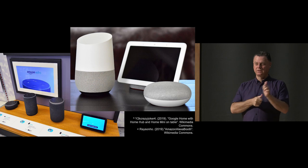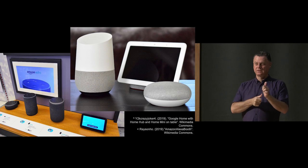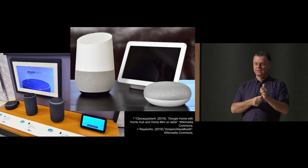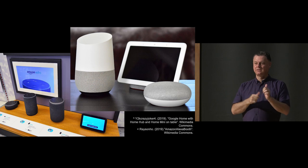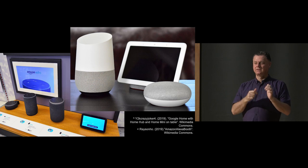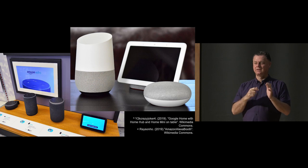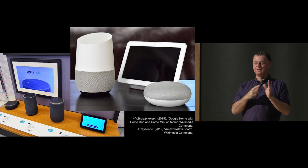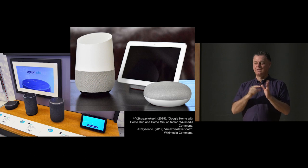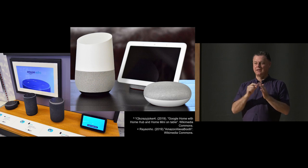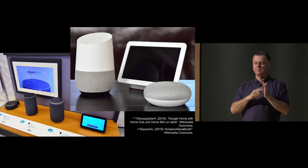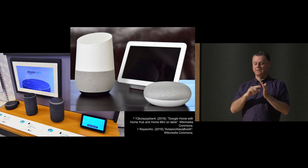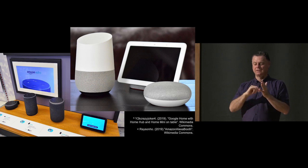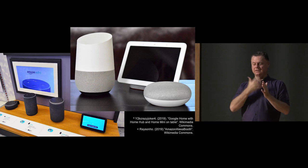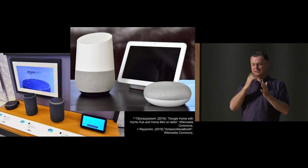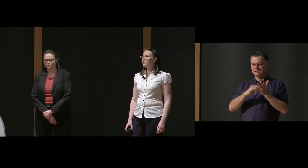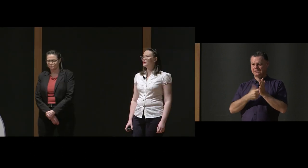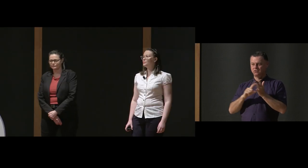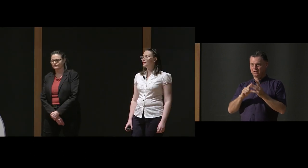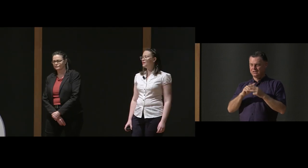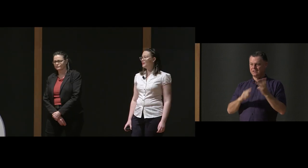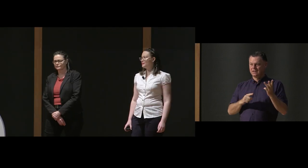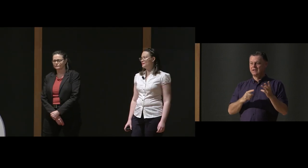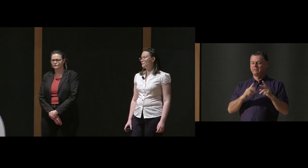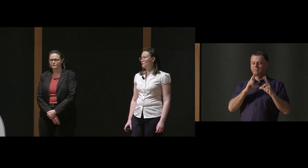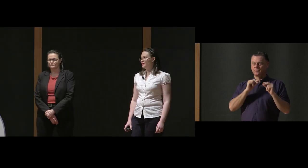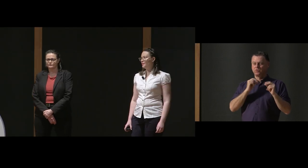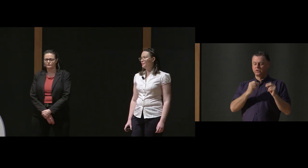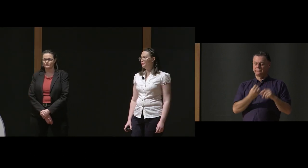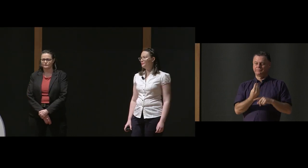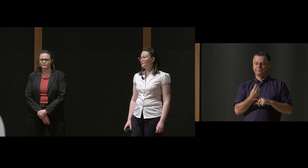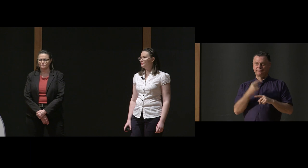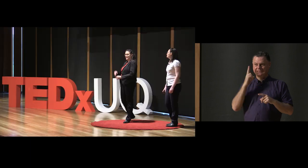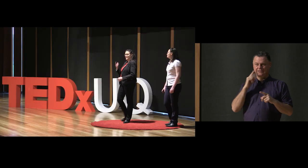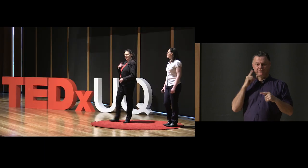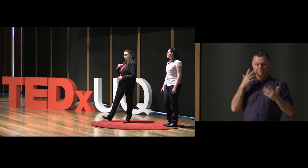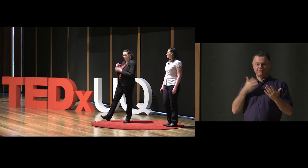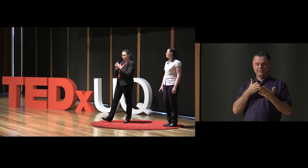and Apple Siri, we are seeing technologies that are completely inaccessible to deaf people.